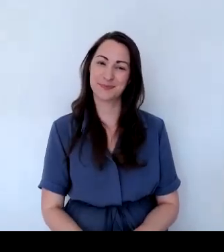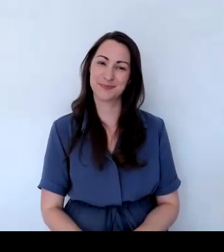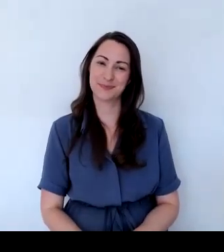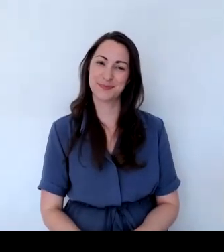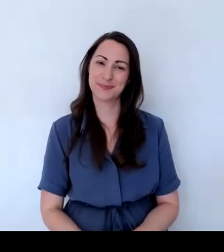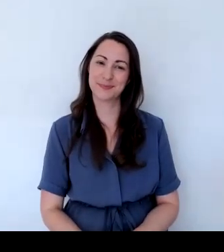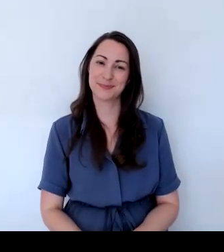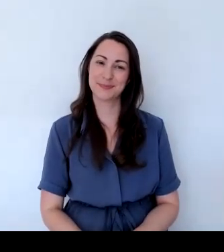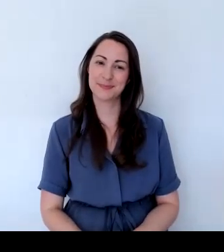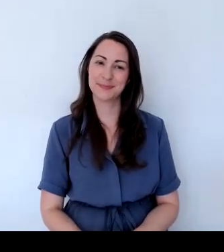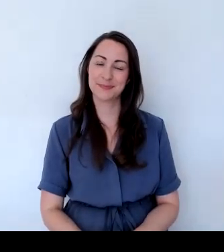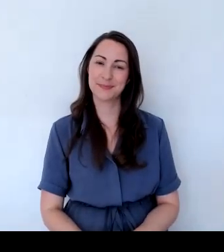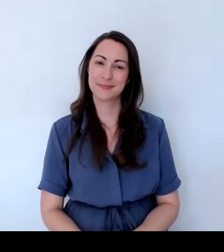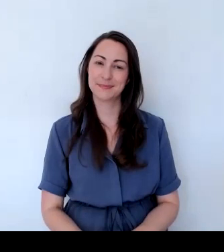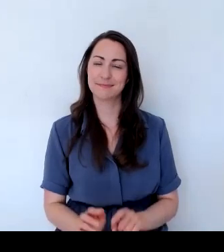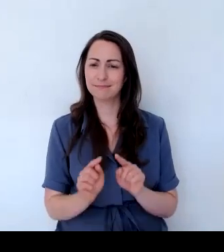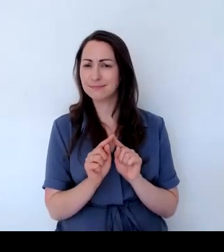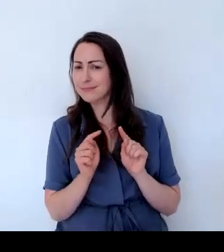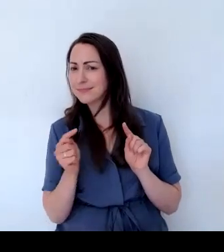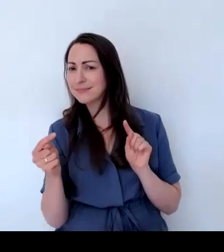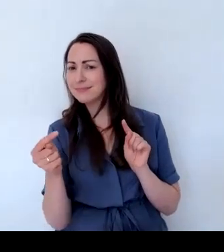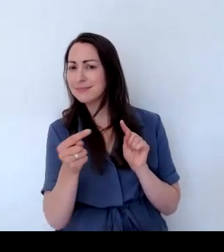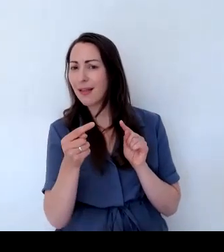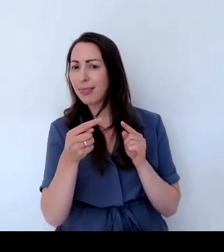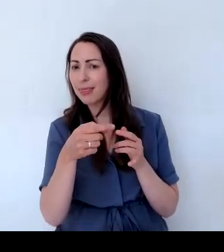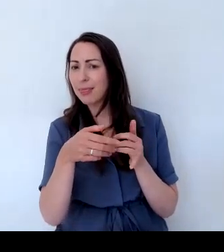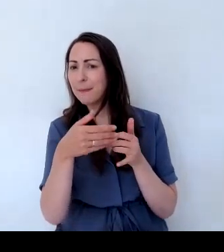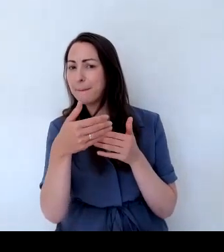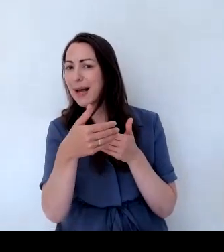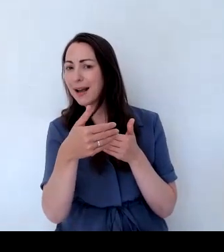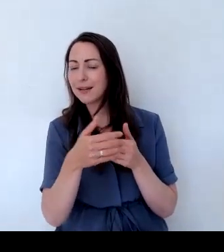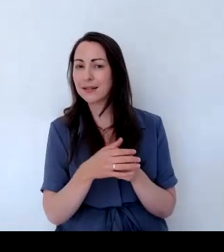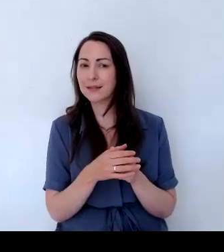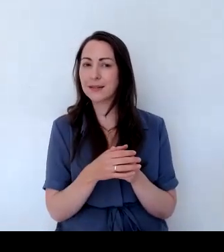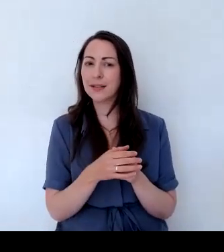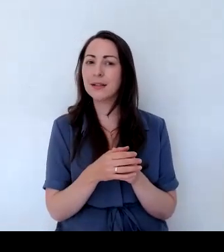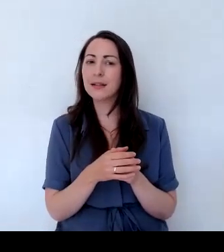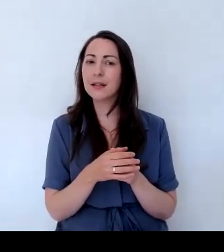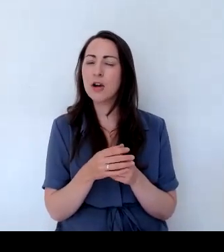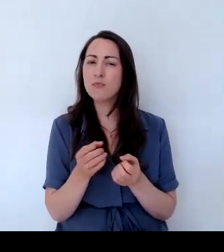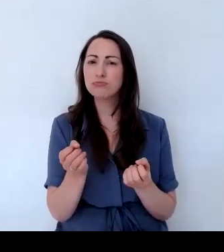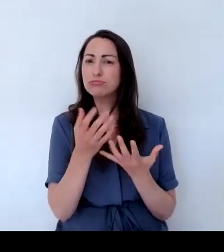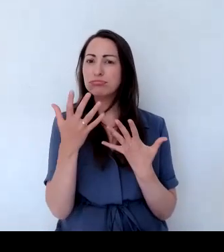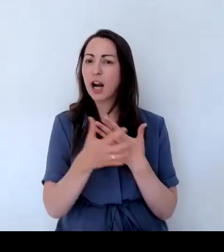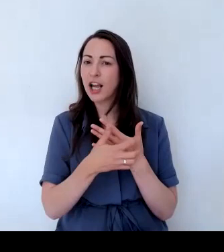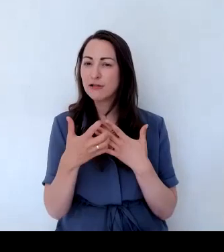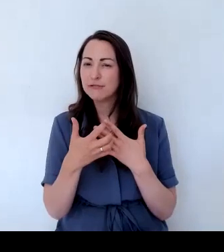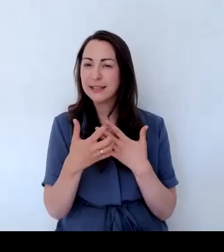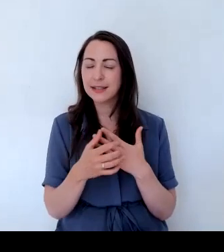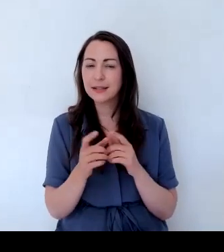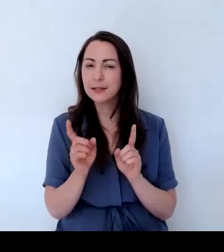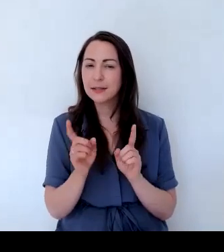And in the back, that bright, well, bright green, vivid green.